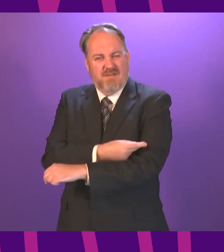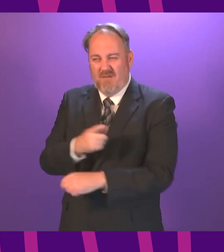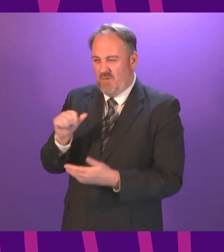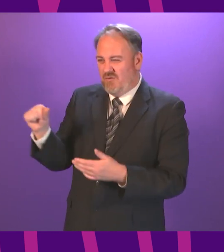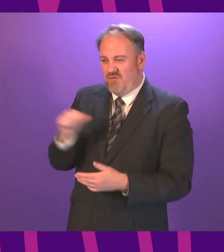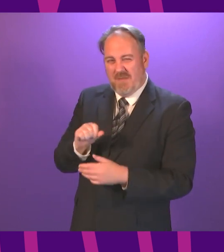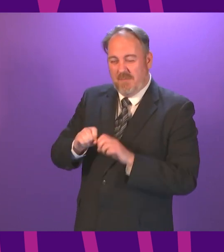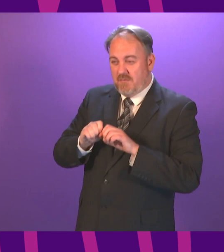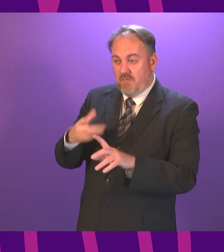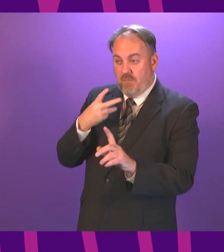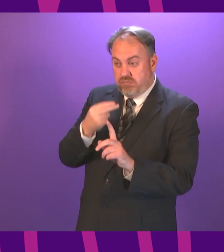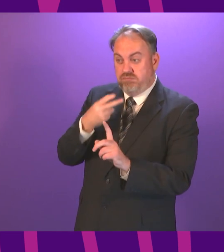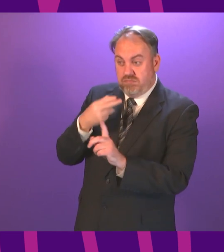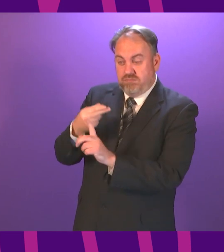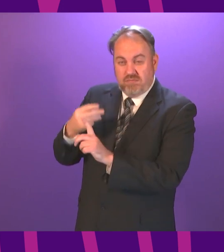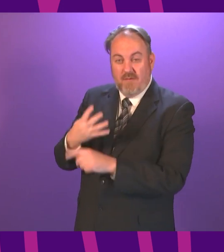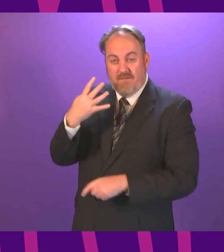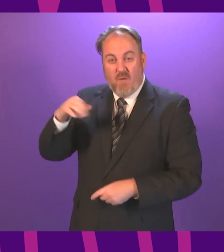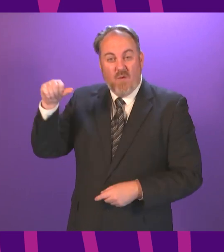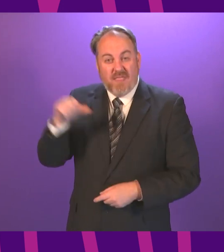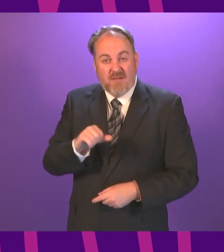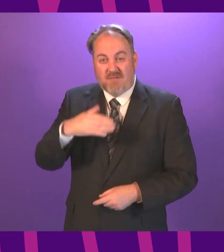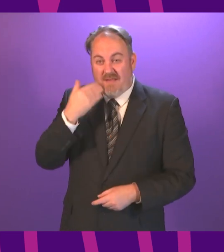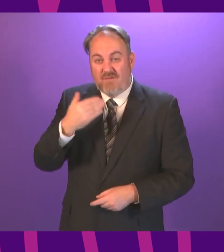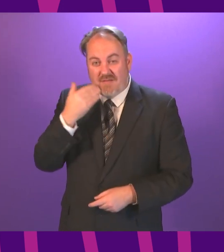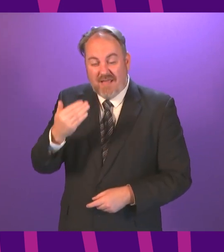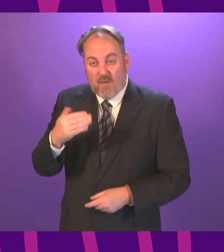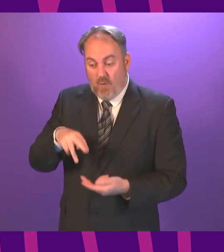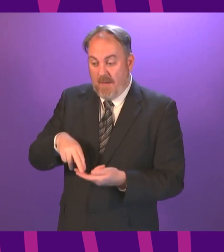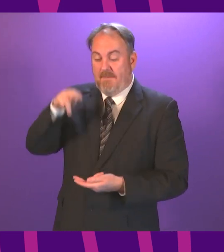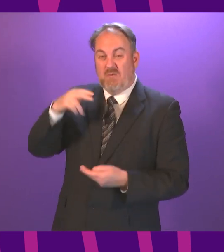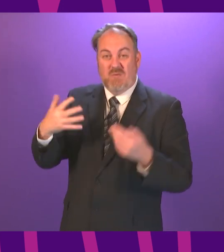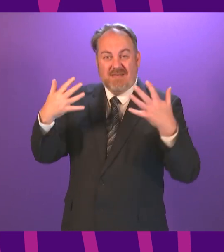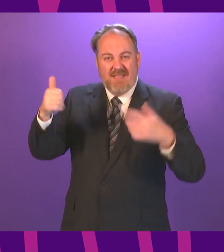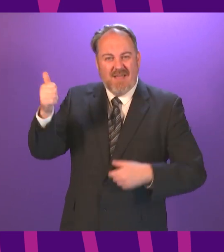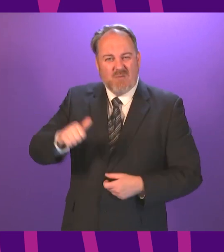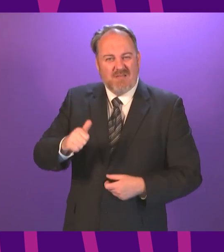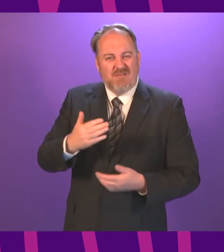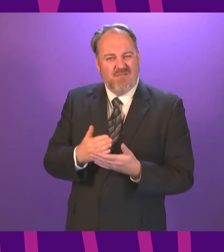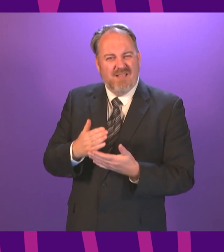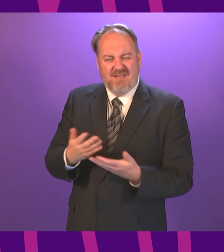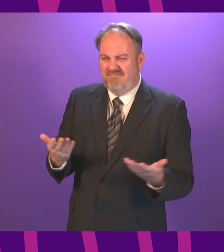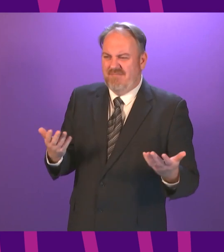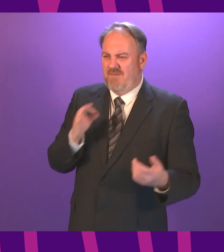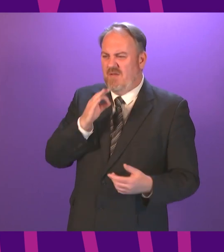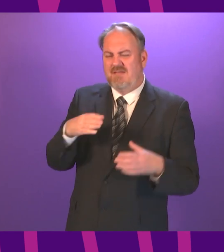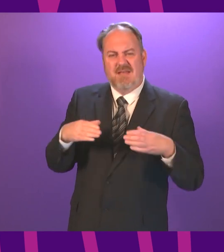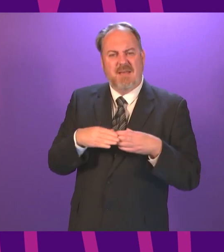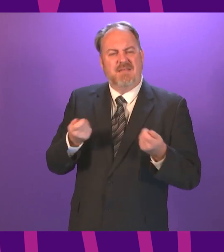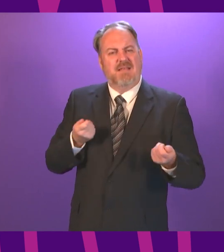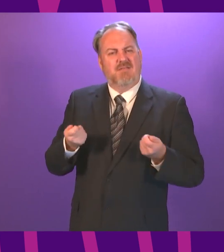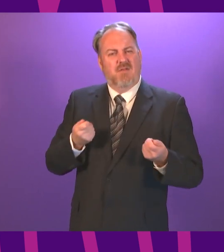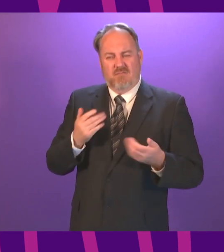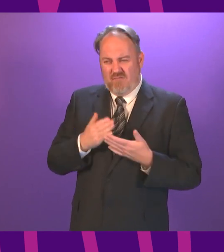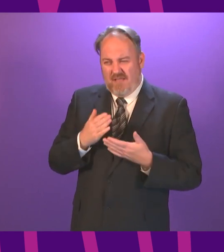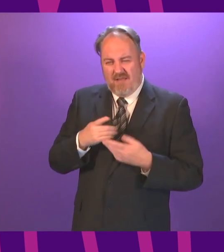,000 vaccinations a day, with a capacity to scale up to 10,000. I asked the Cabinet Secretary if the government